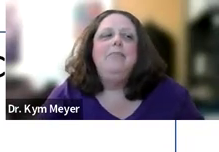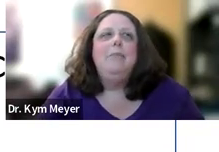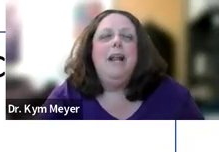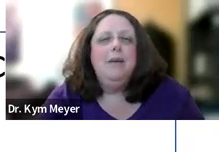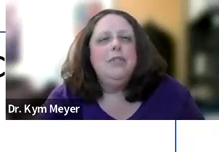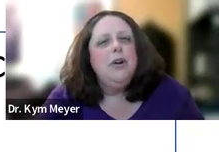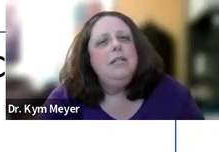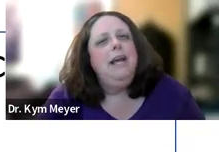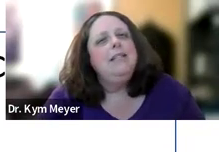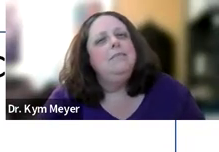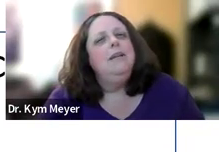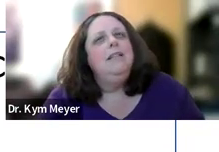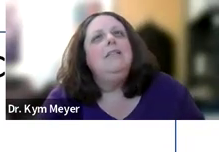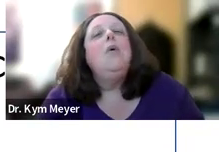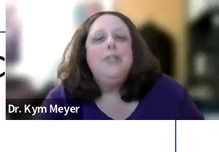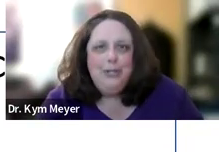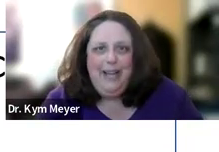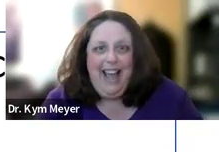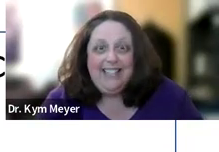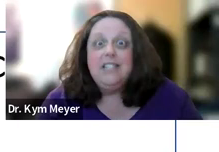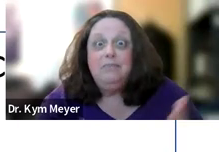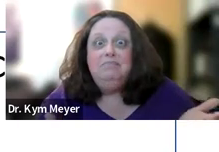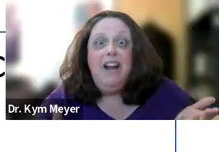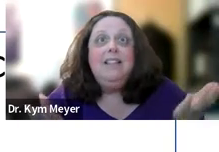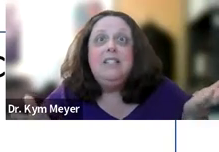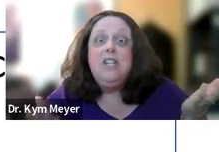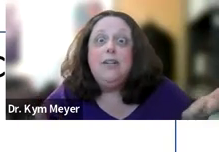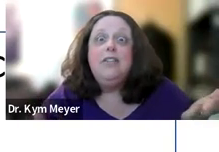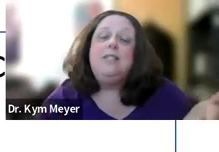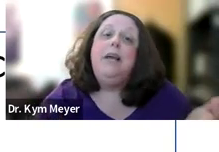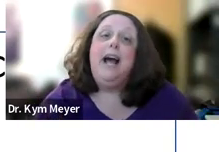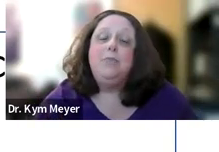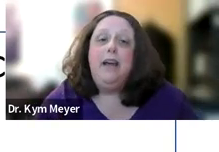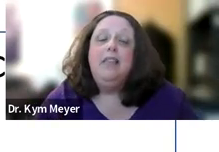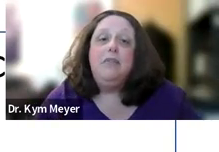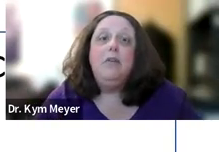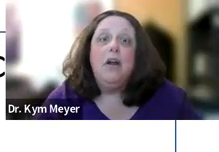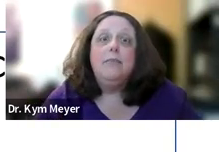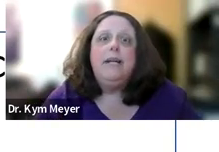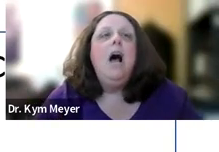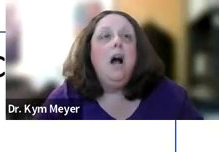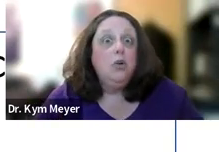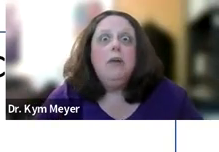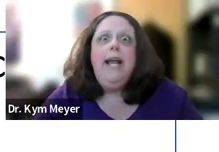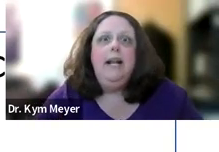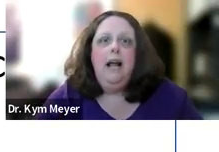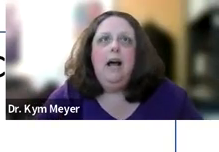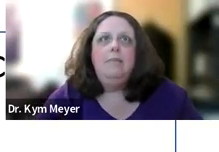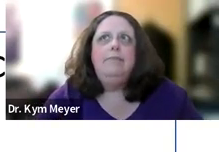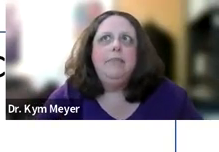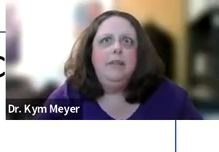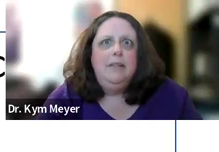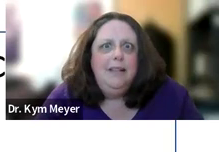Um, but I think we're starting to make some, the questions are being asked, right? This is a question that's being asked by the federal government. Great.